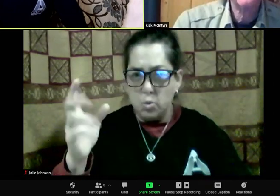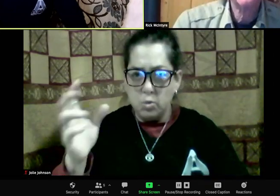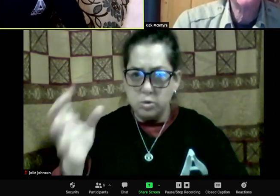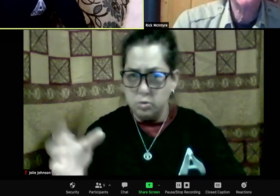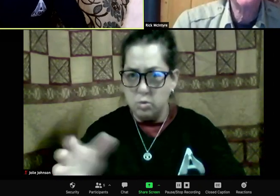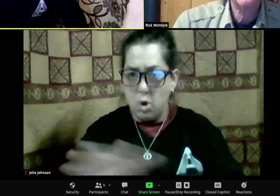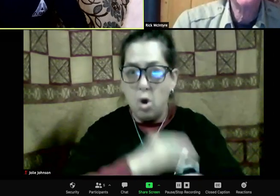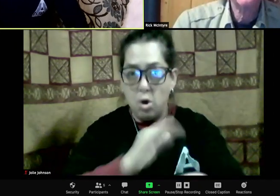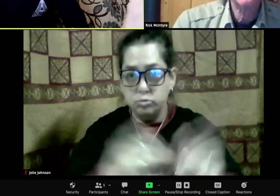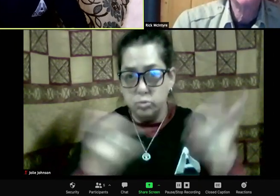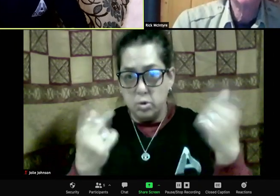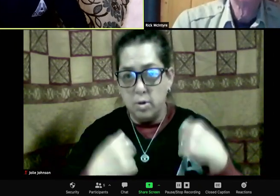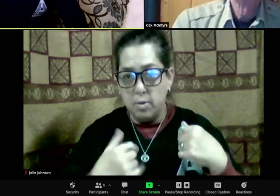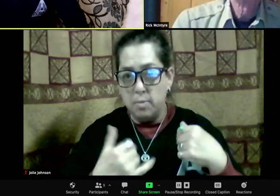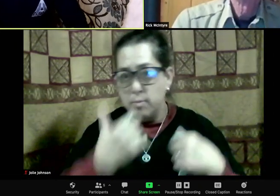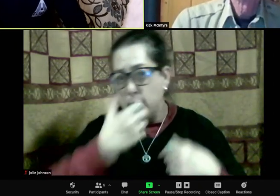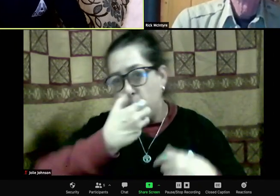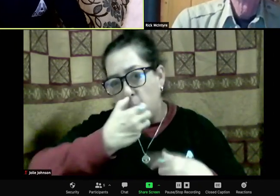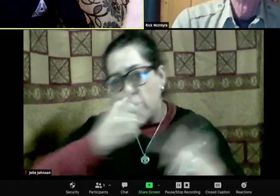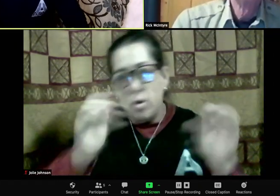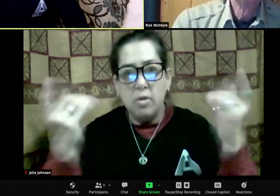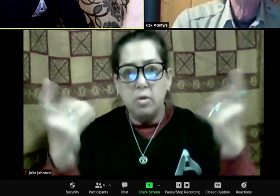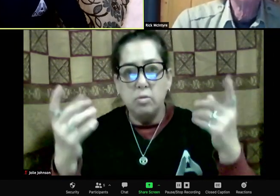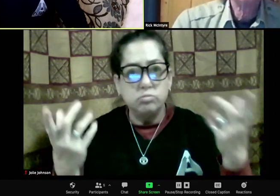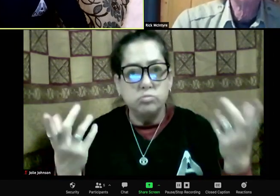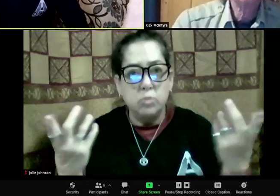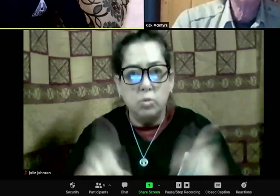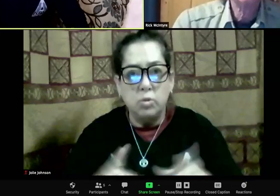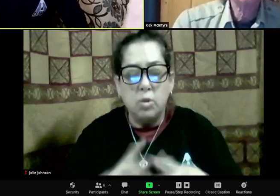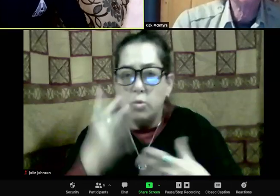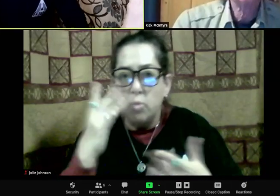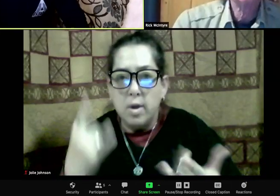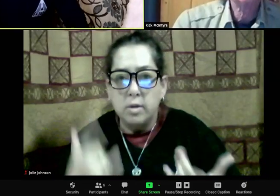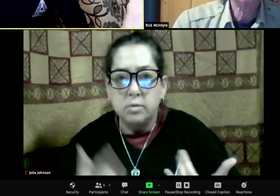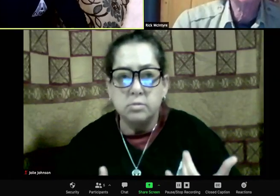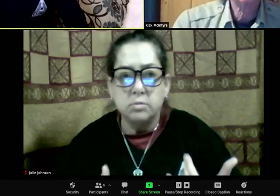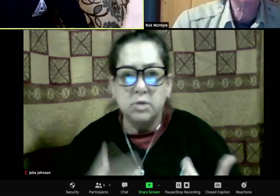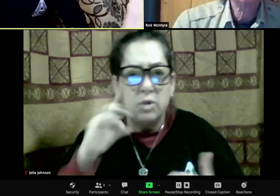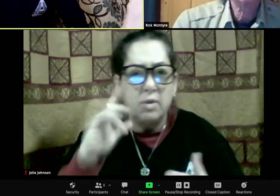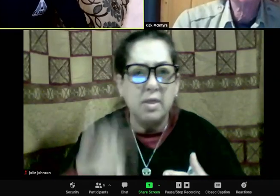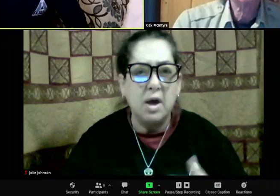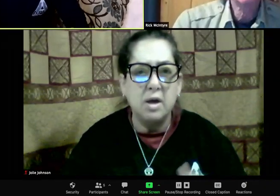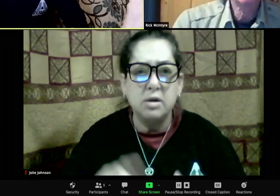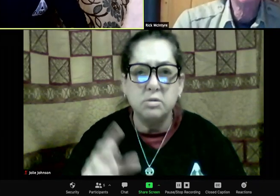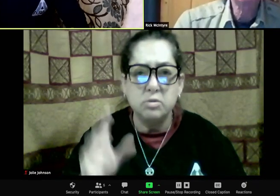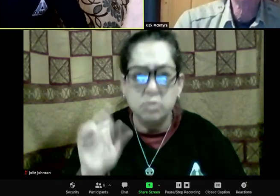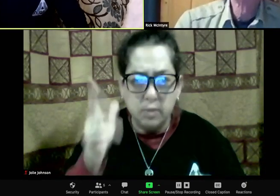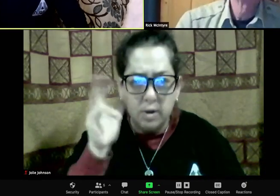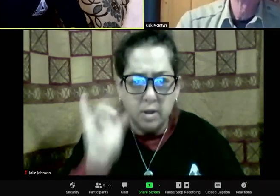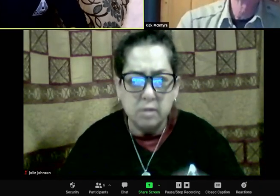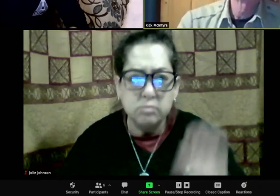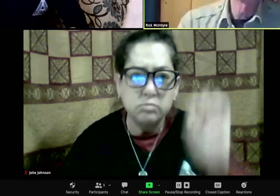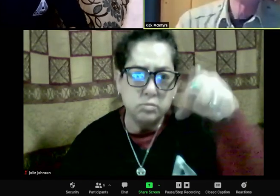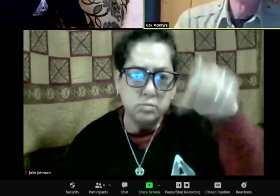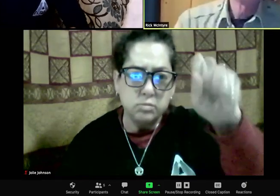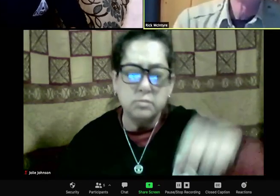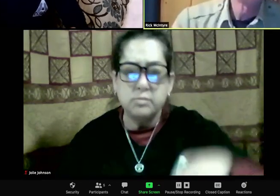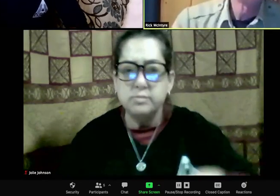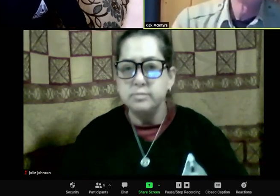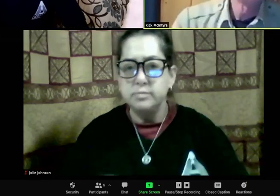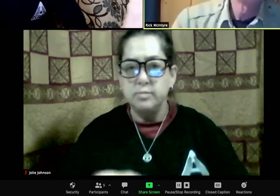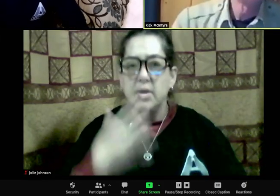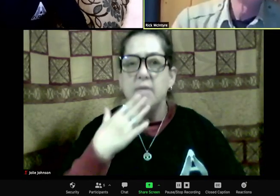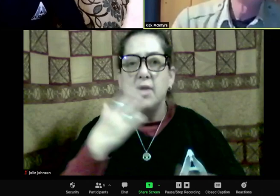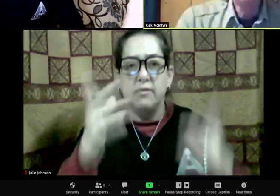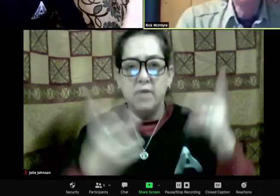October, we had at least 60 visitors go down to the Lamar River in front of trash can pull out where the junction cups were